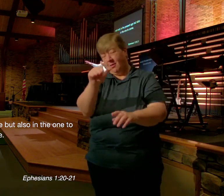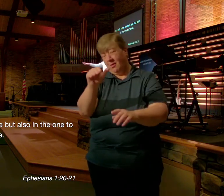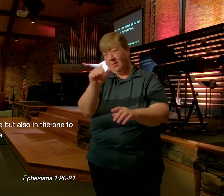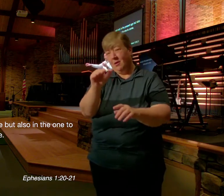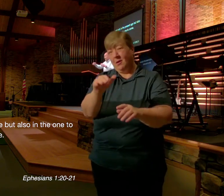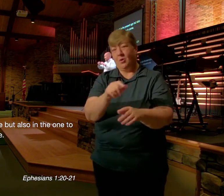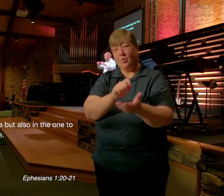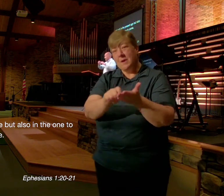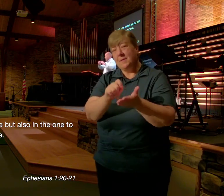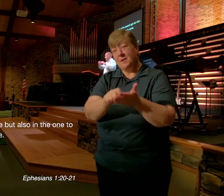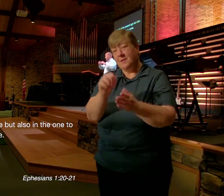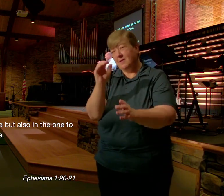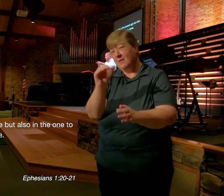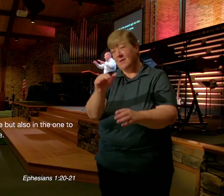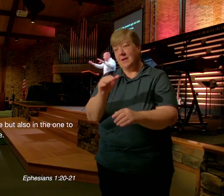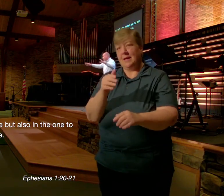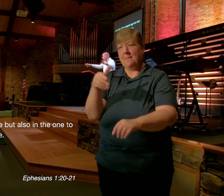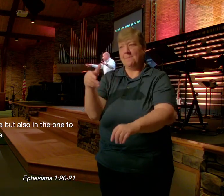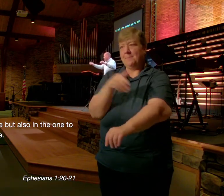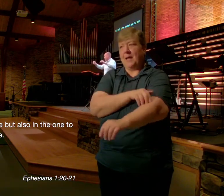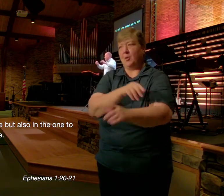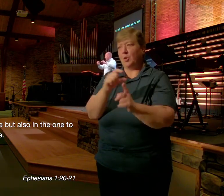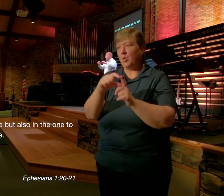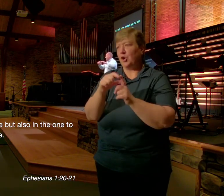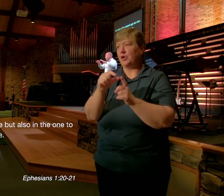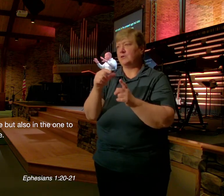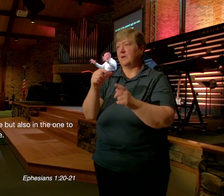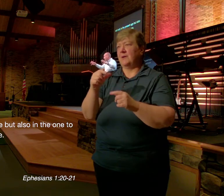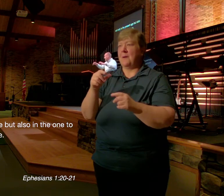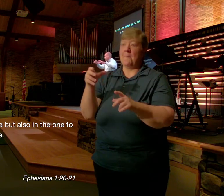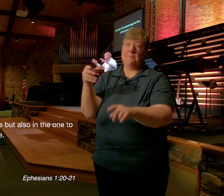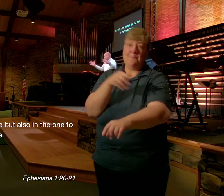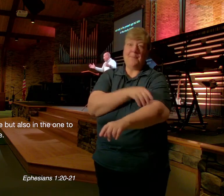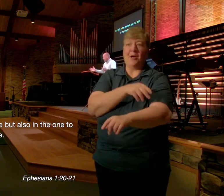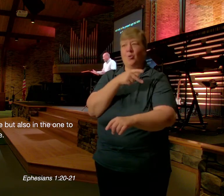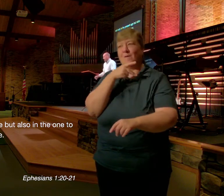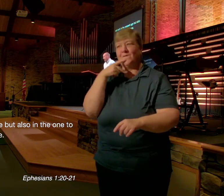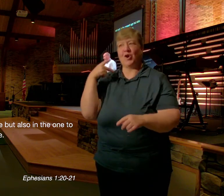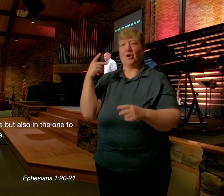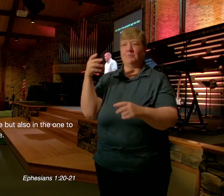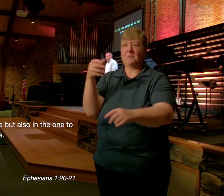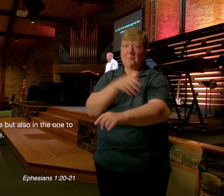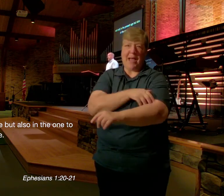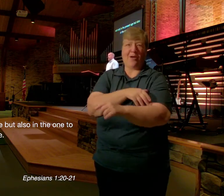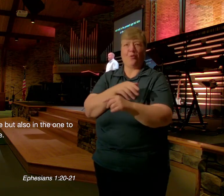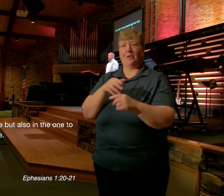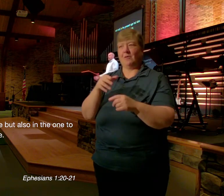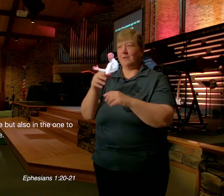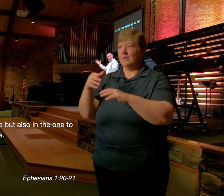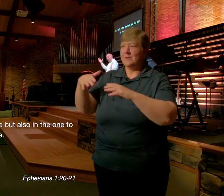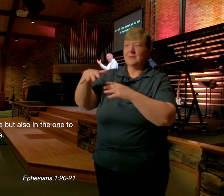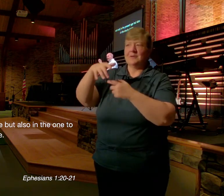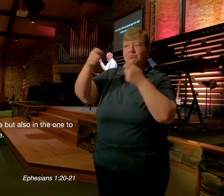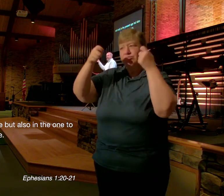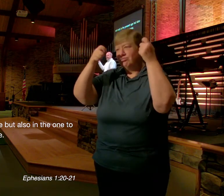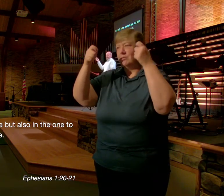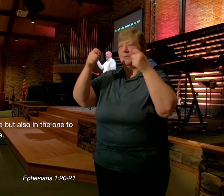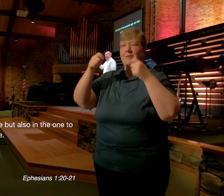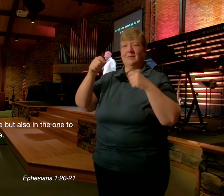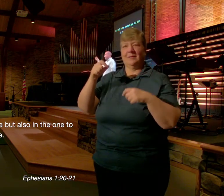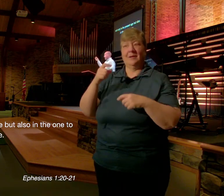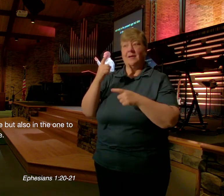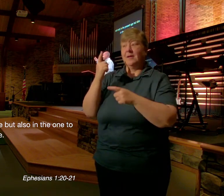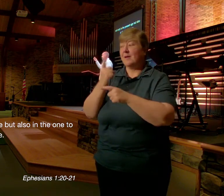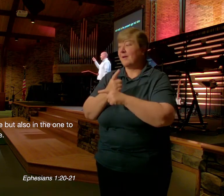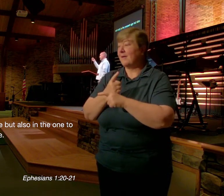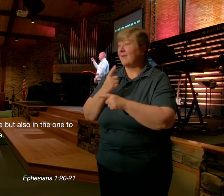Power Words And Power Verbs And Dominion And Authority Adjectives The Right Hand In